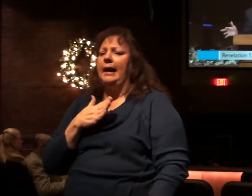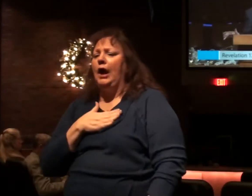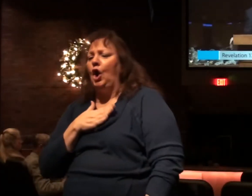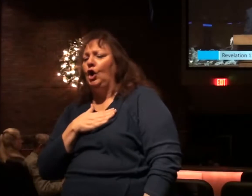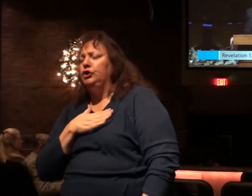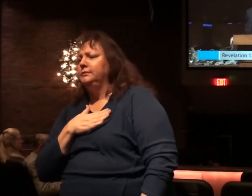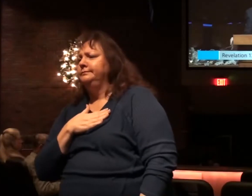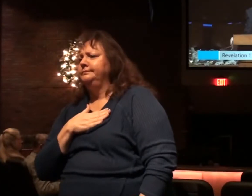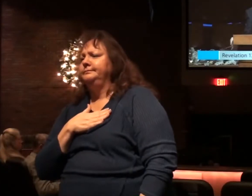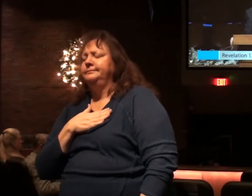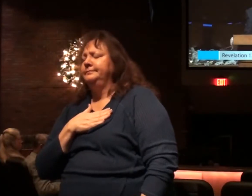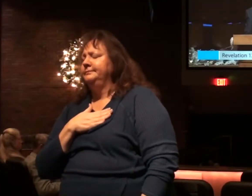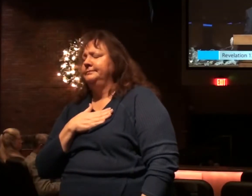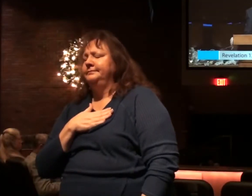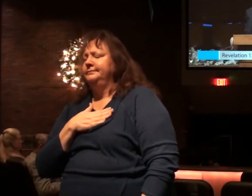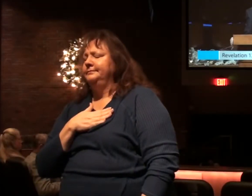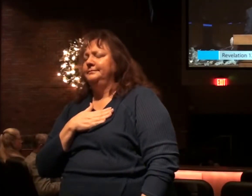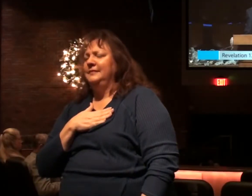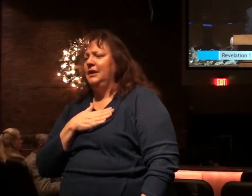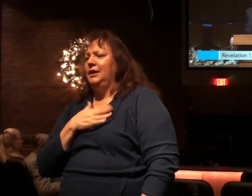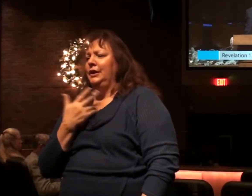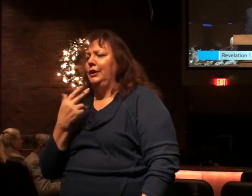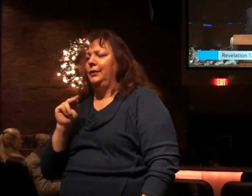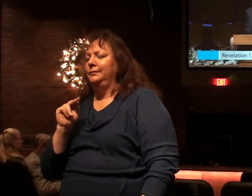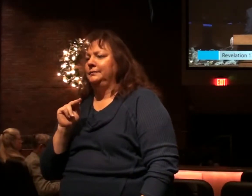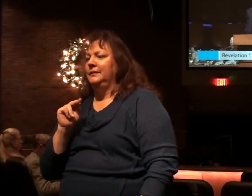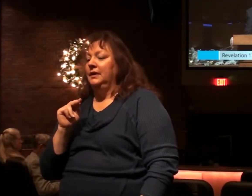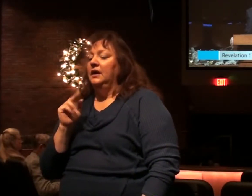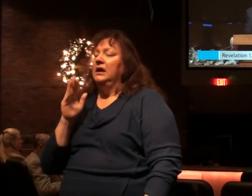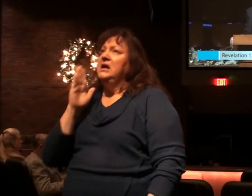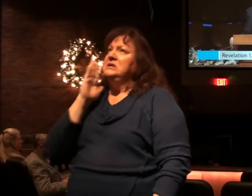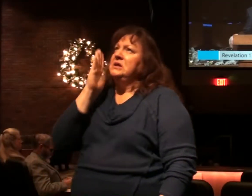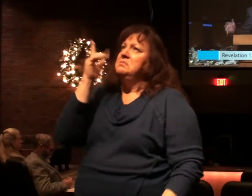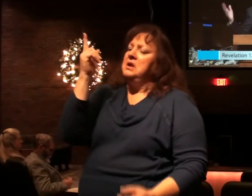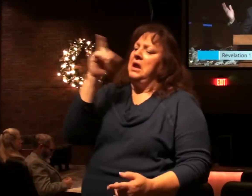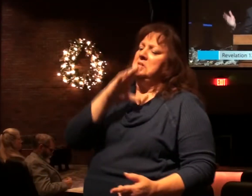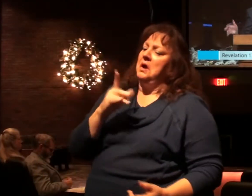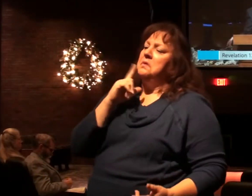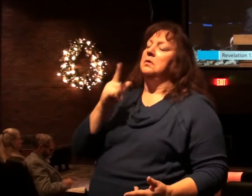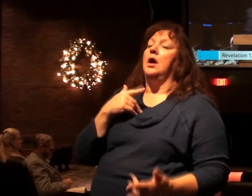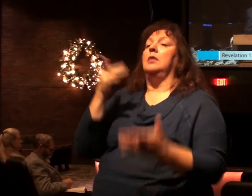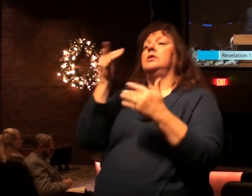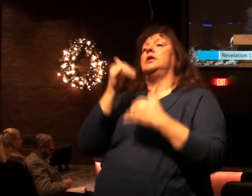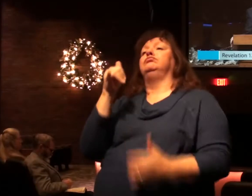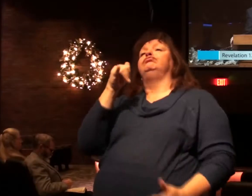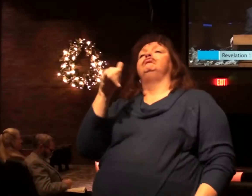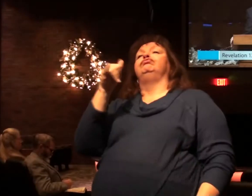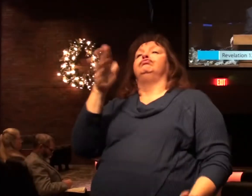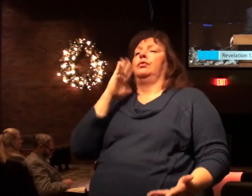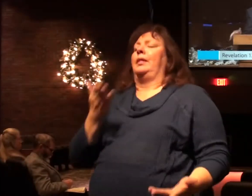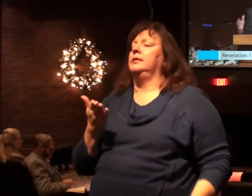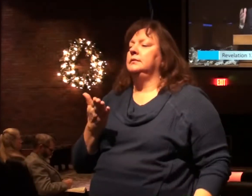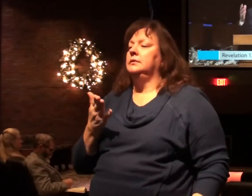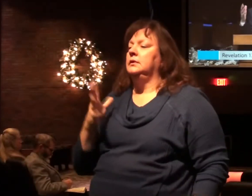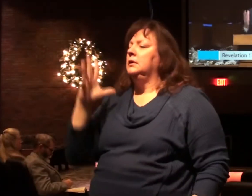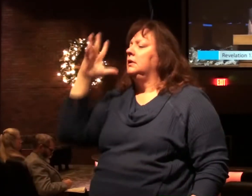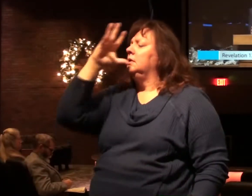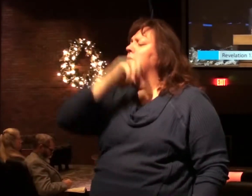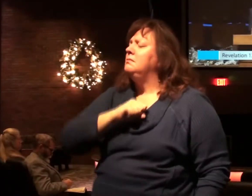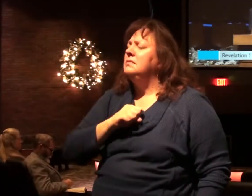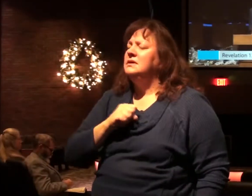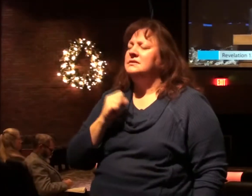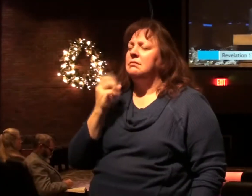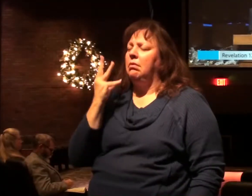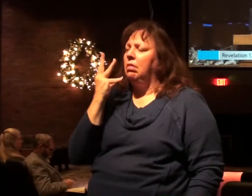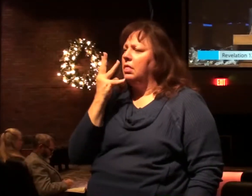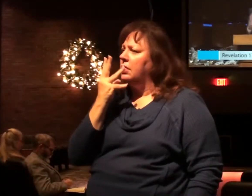hearts, and someday Christ will come, and then we'll just have eternity. He missed the beauty